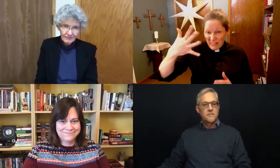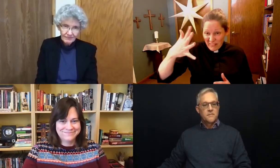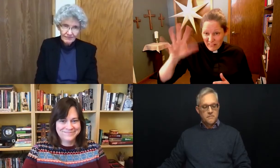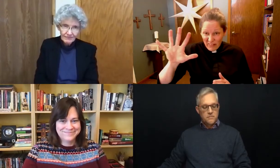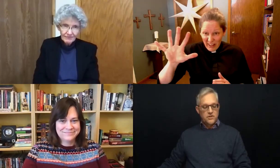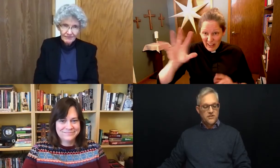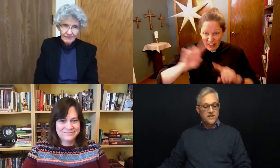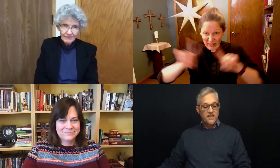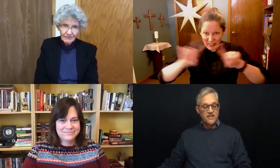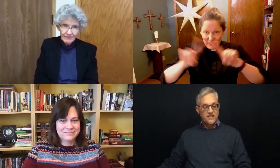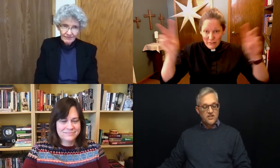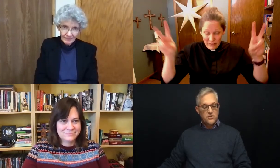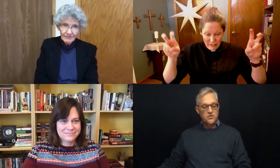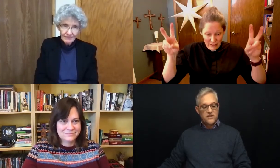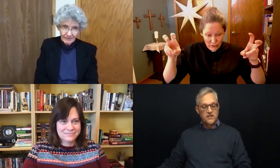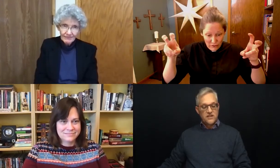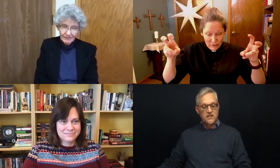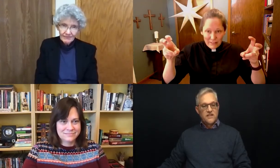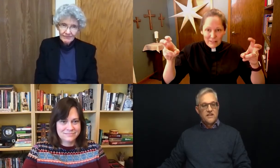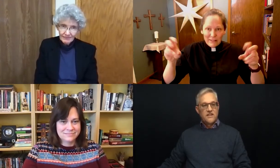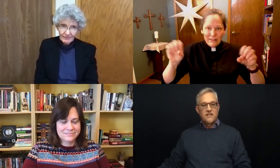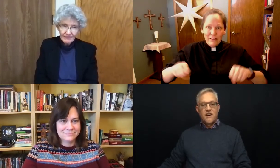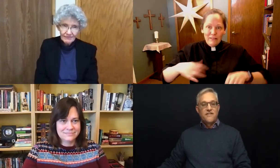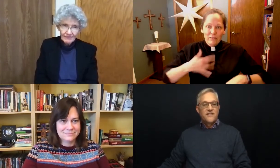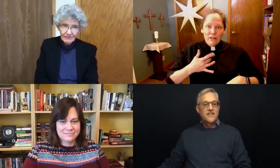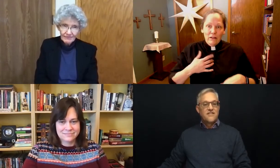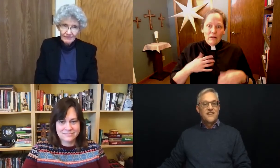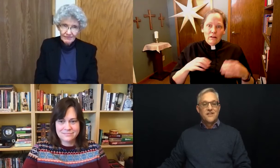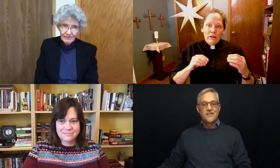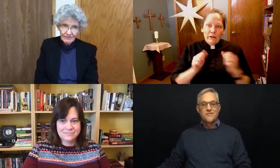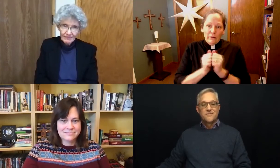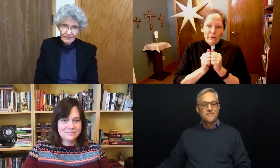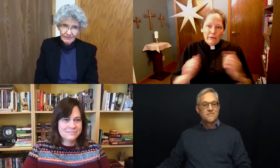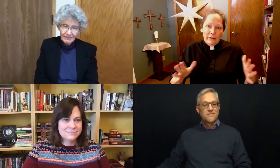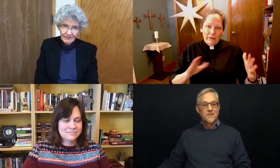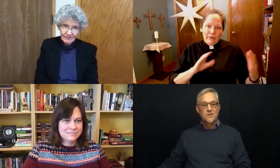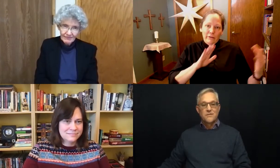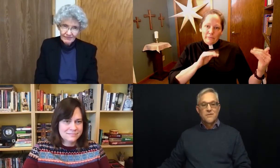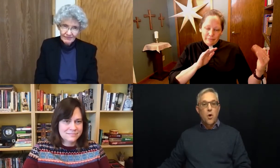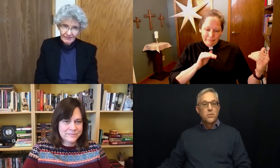Michelle is saying, these issues often can feel hopeless,